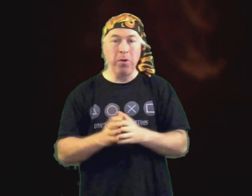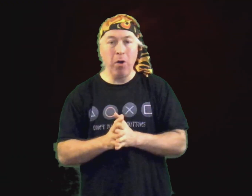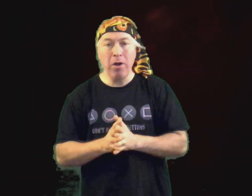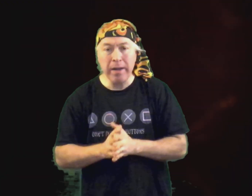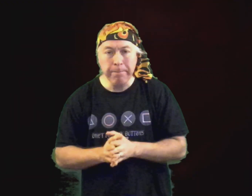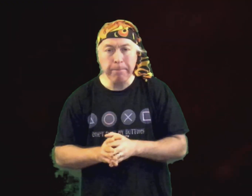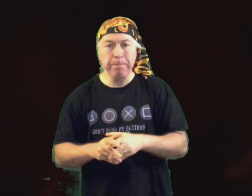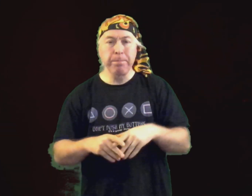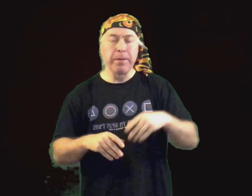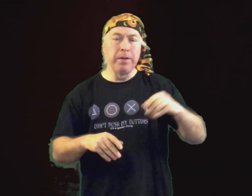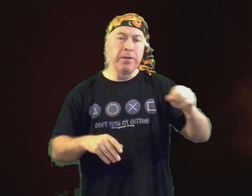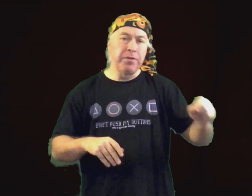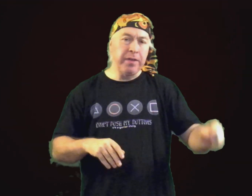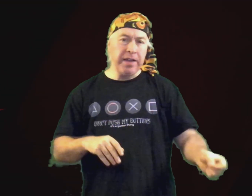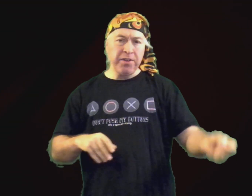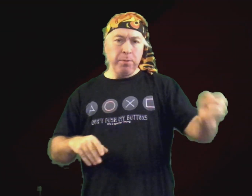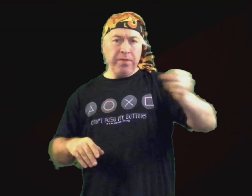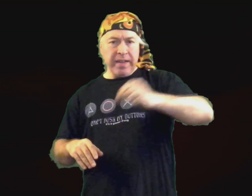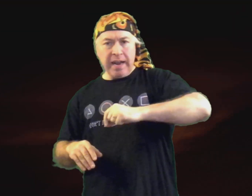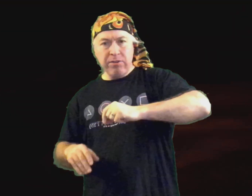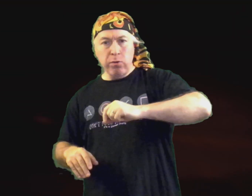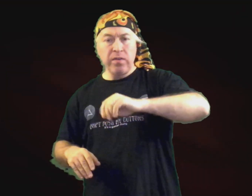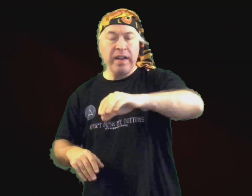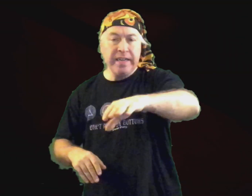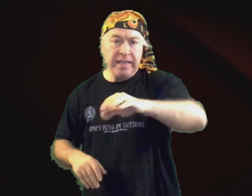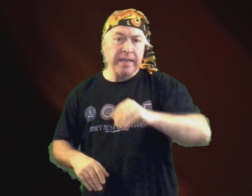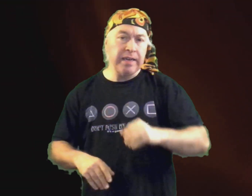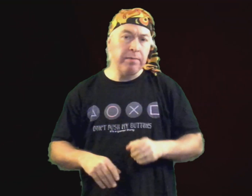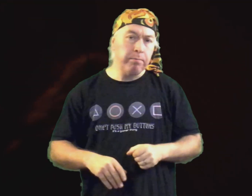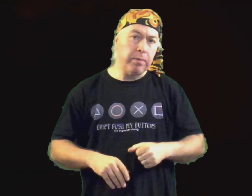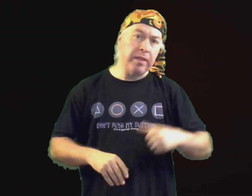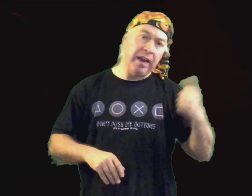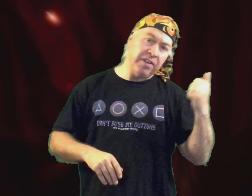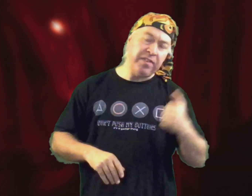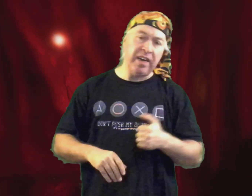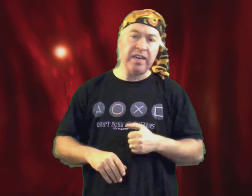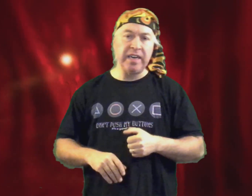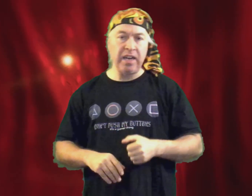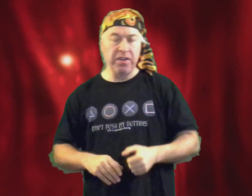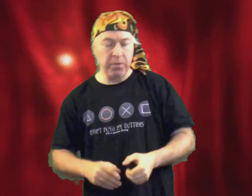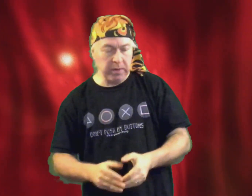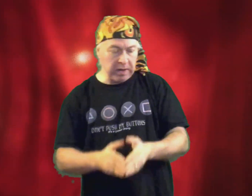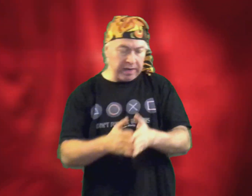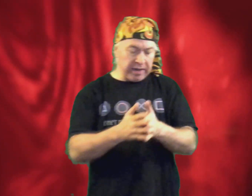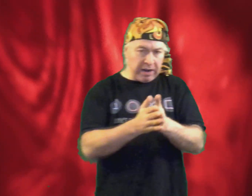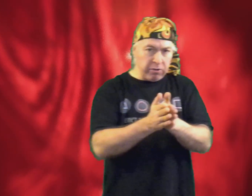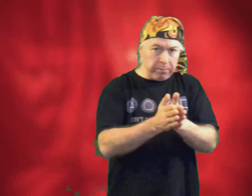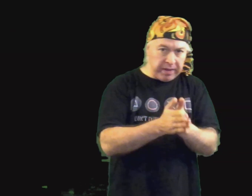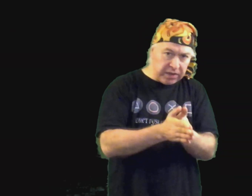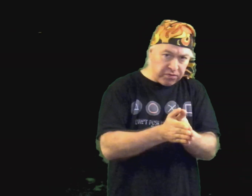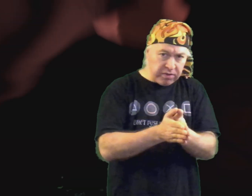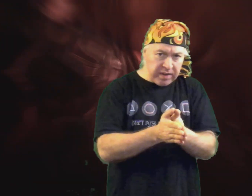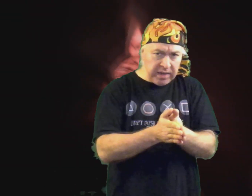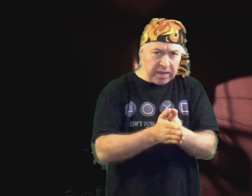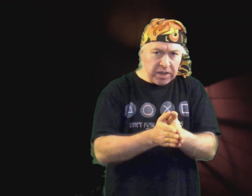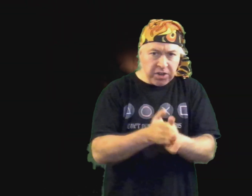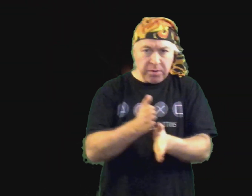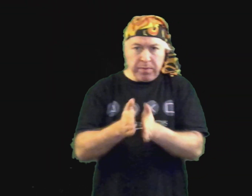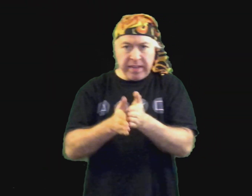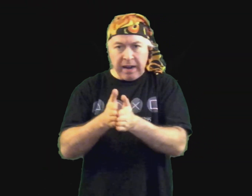alright, so you get to move your character over like you did in the last three generations. When you had your character on PS3, you can move the character